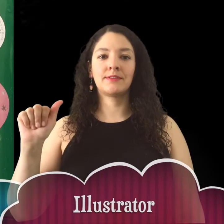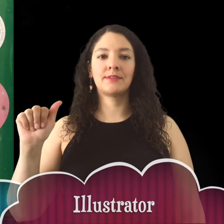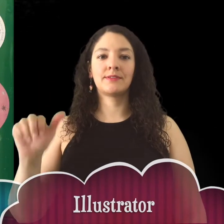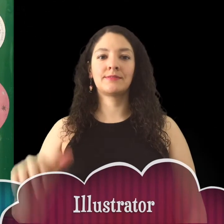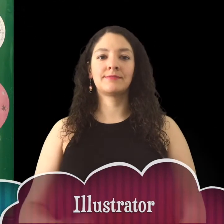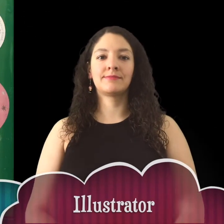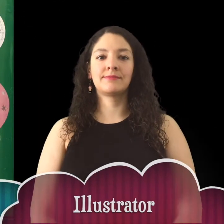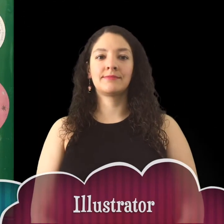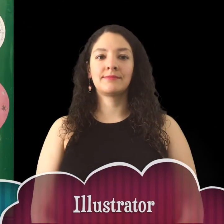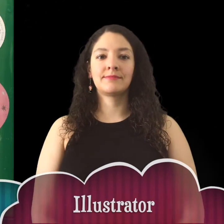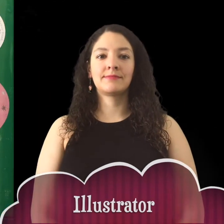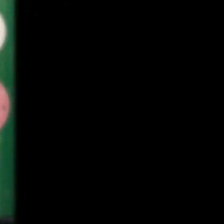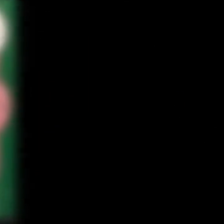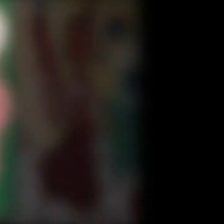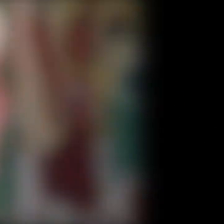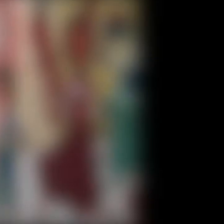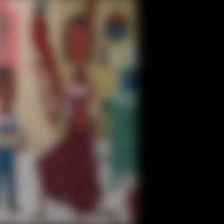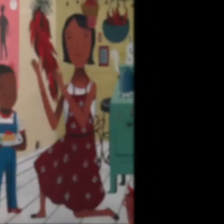Illustrated by John Parra